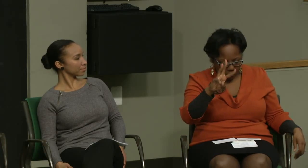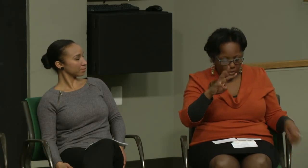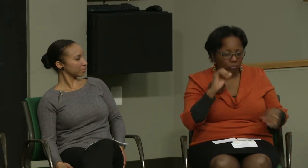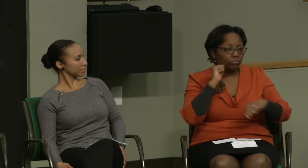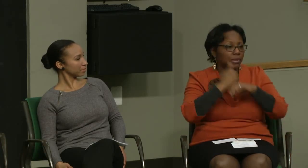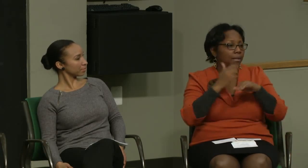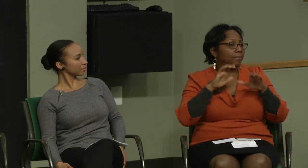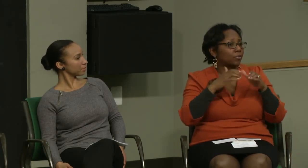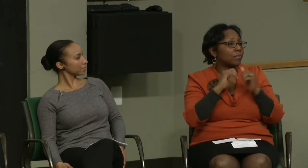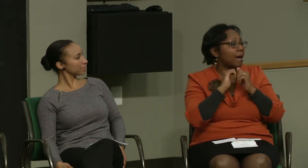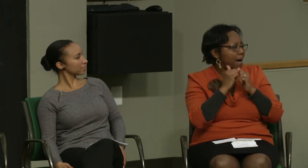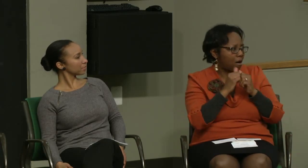think about your how.